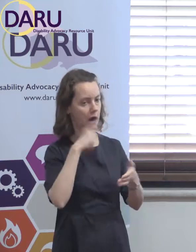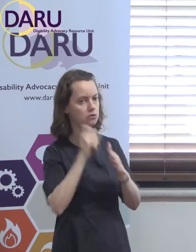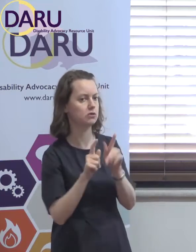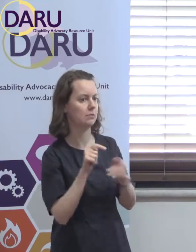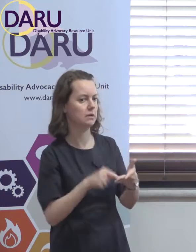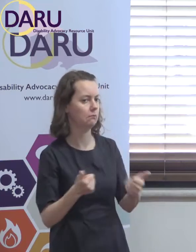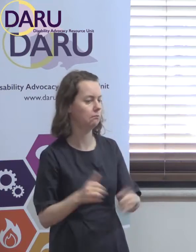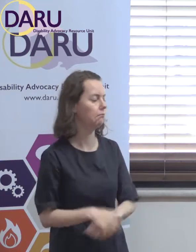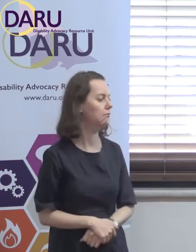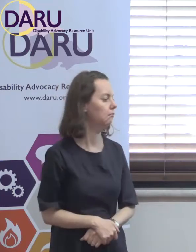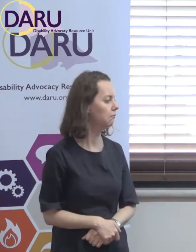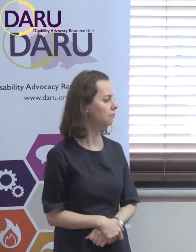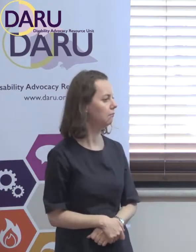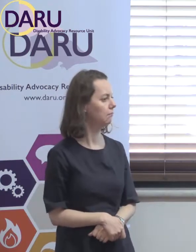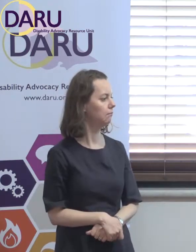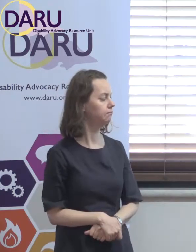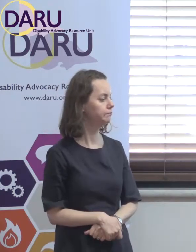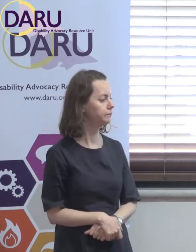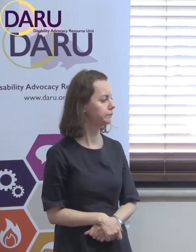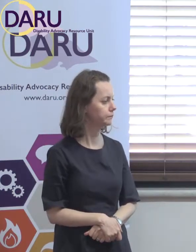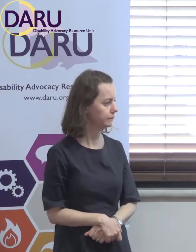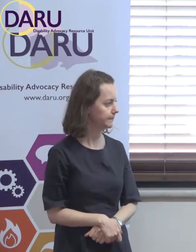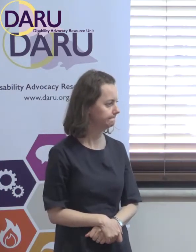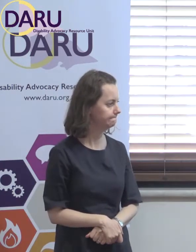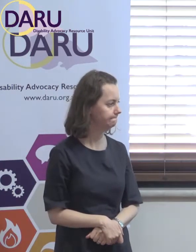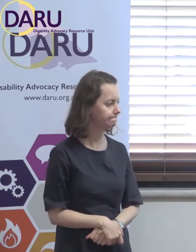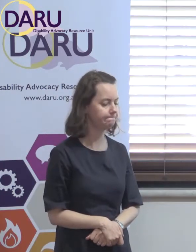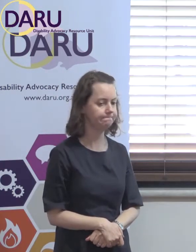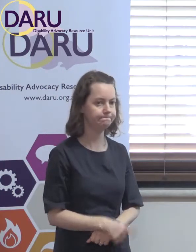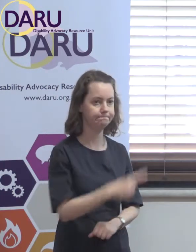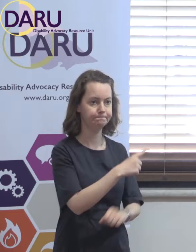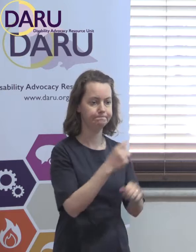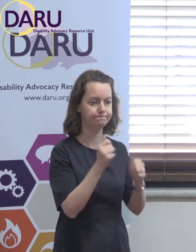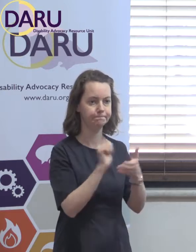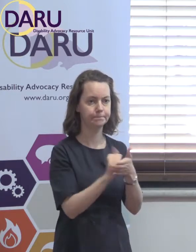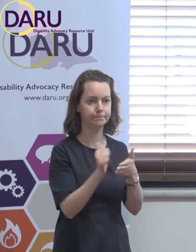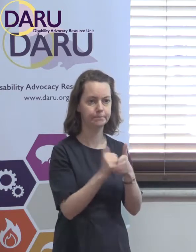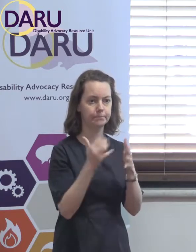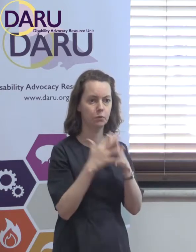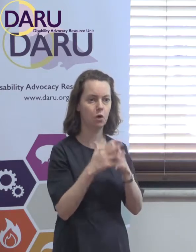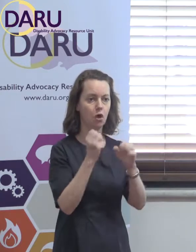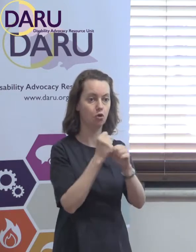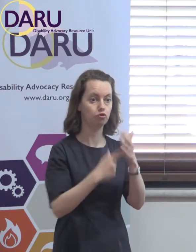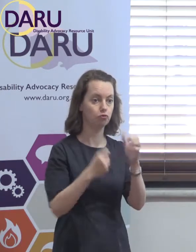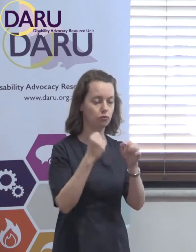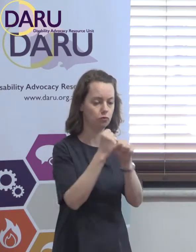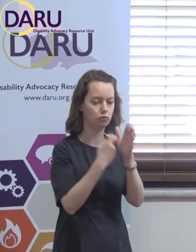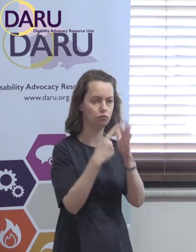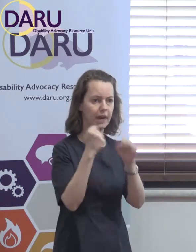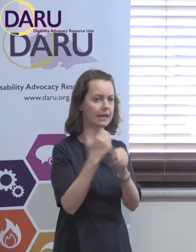everyone. One of the other useful things about this document, he... Greg, when he got into it,